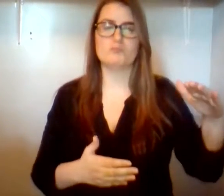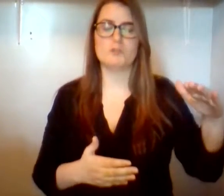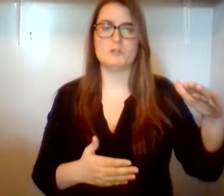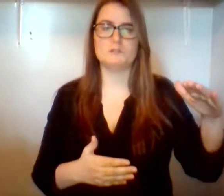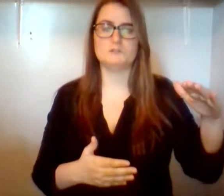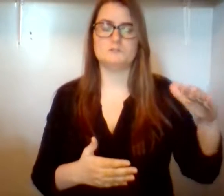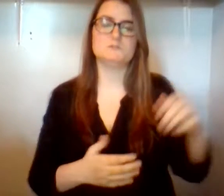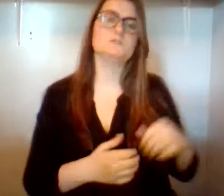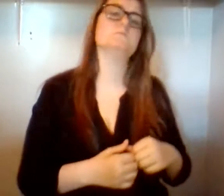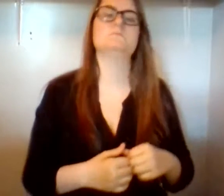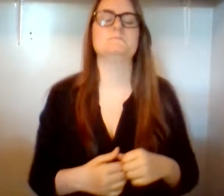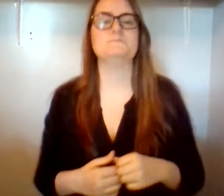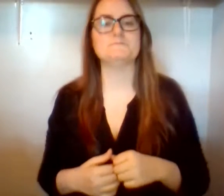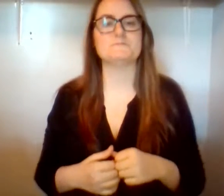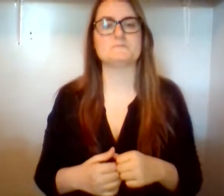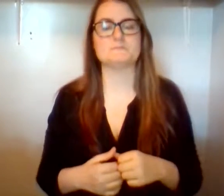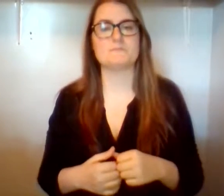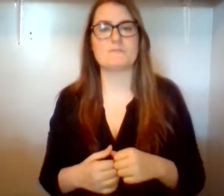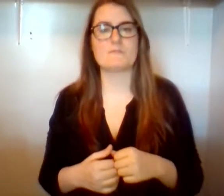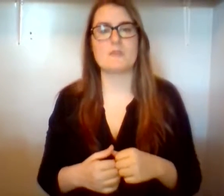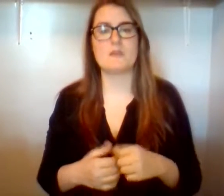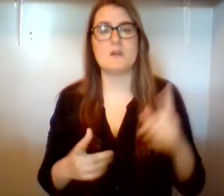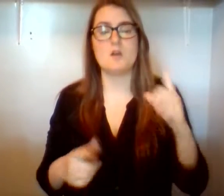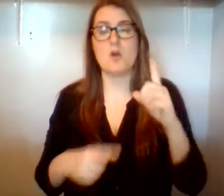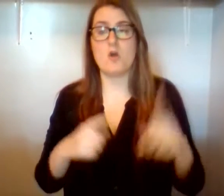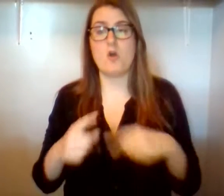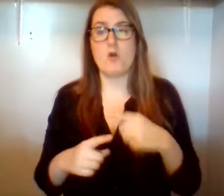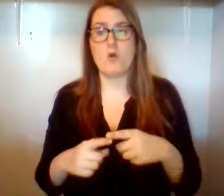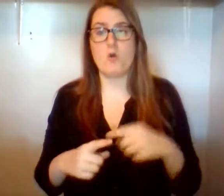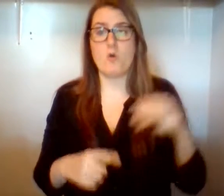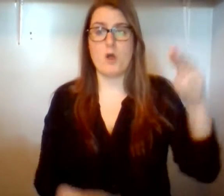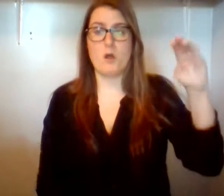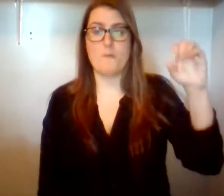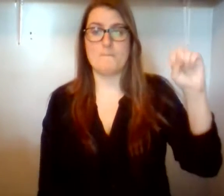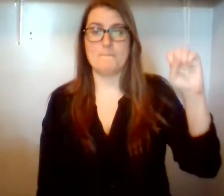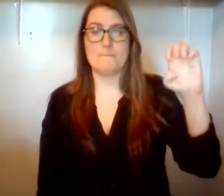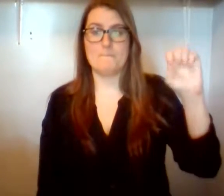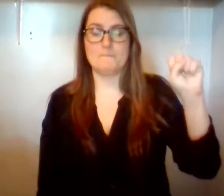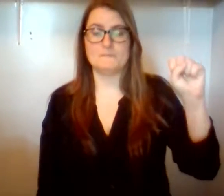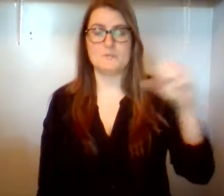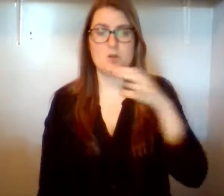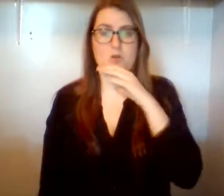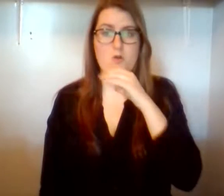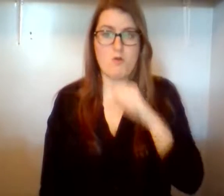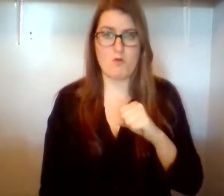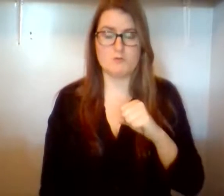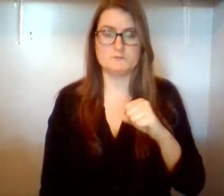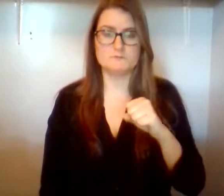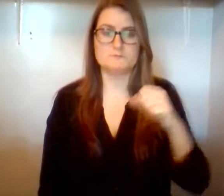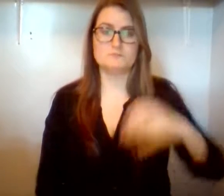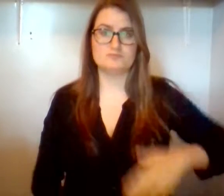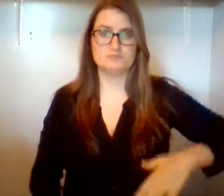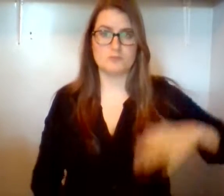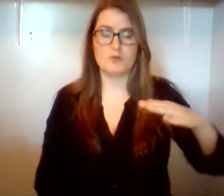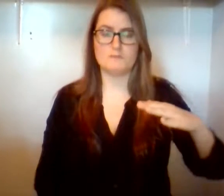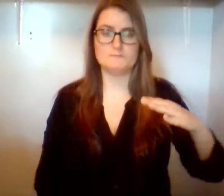slave like all the other Israelites, Moses was raised as an Egyptian prince. He went to school with the other boys who lived in the palace.